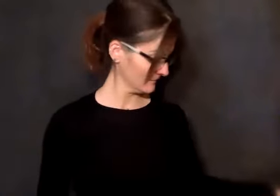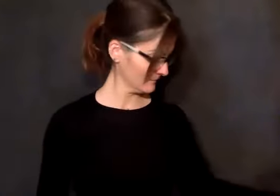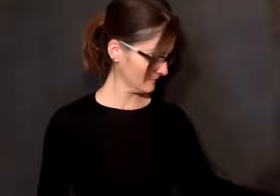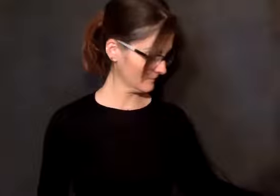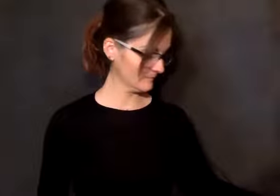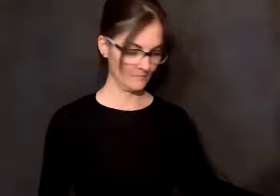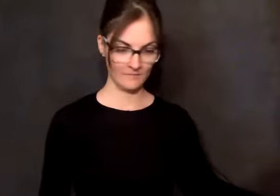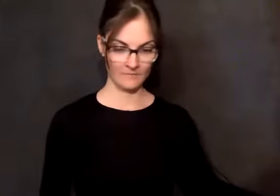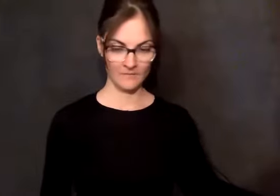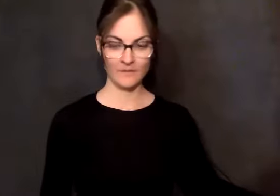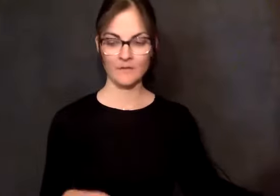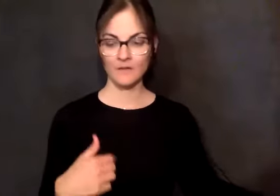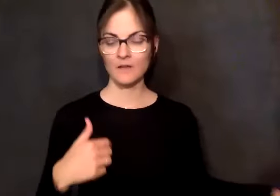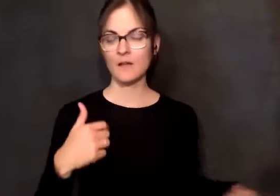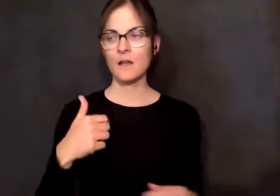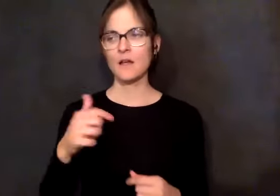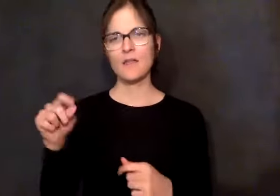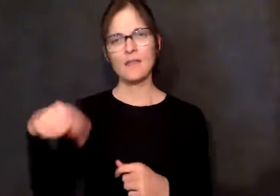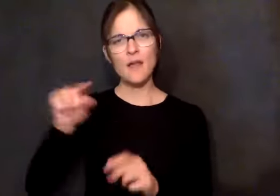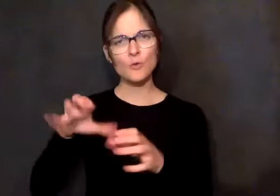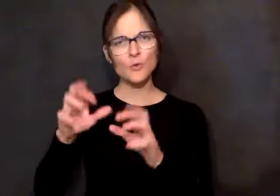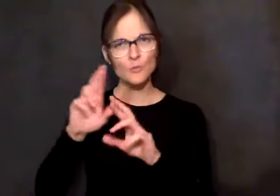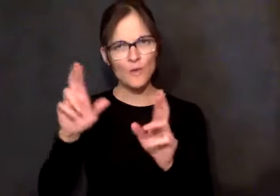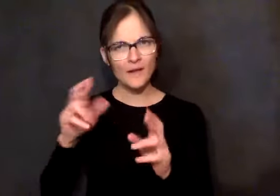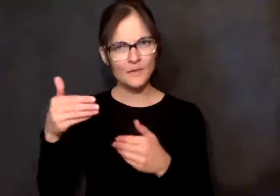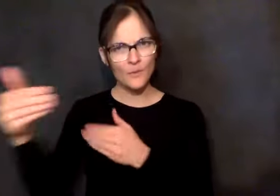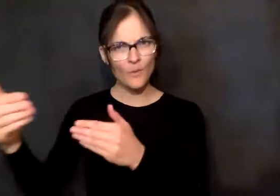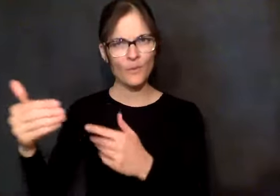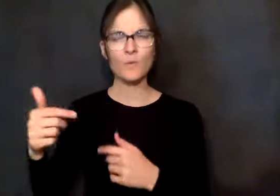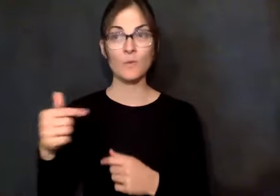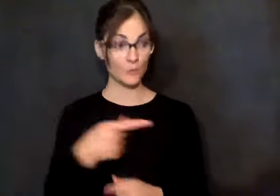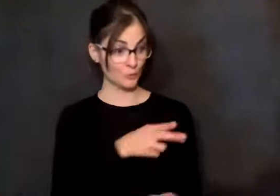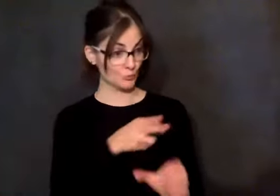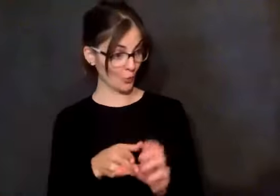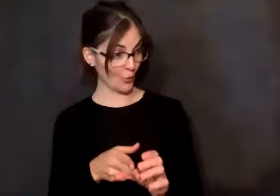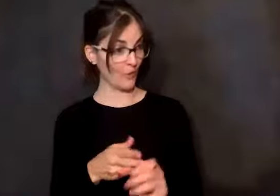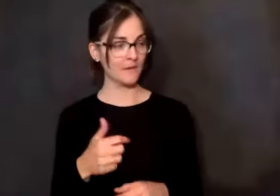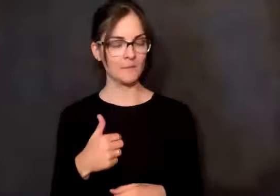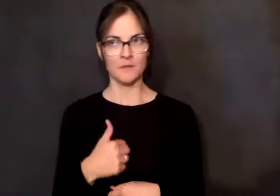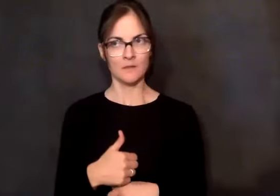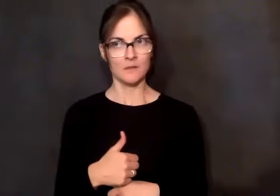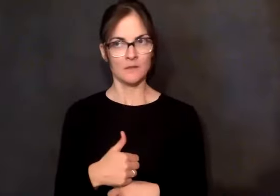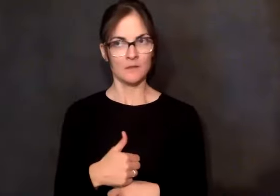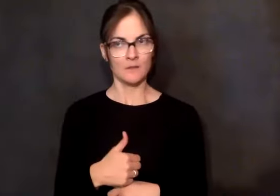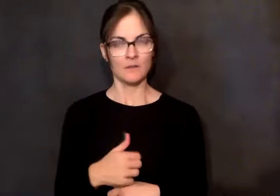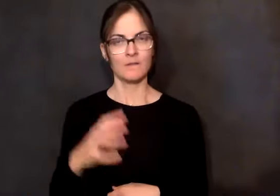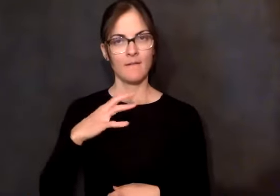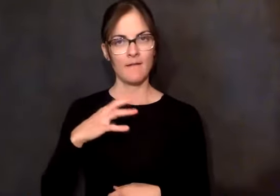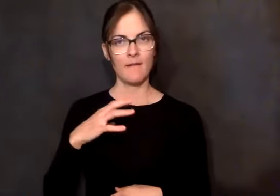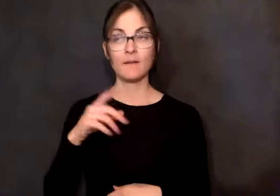The assignment opened it up. God opened it up. And my dad kind of walked down and said, Hey, son, come on down this way. Hey, son, come on down this way. And my dad